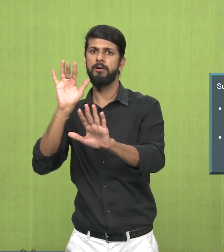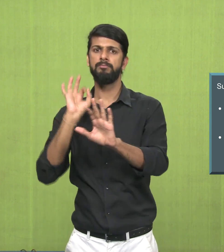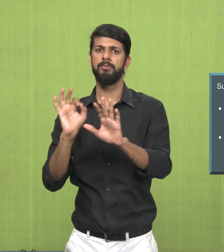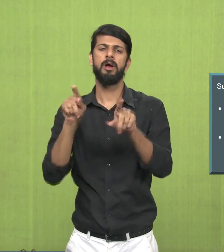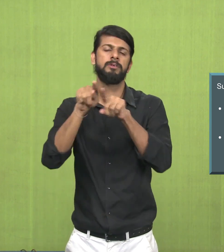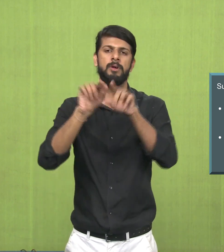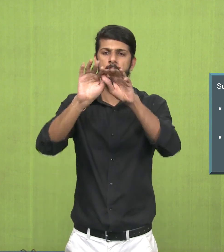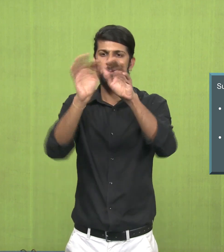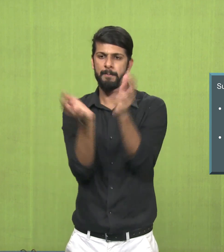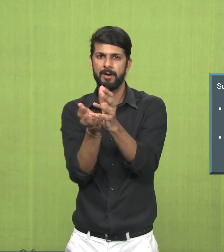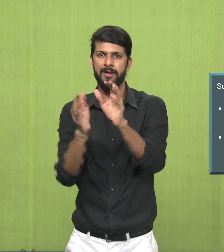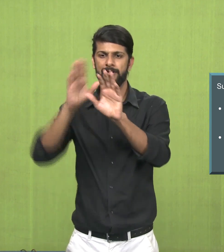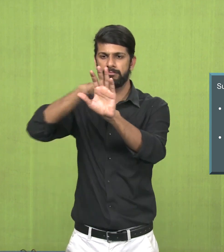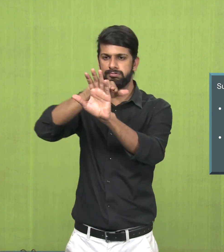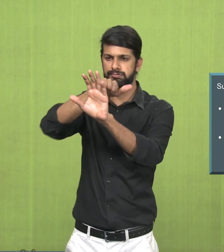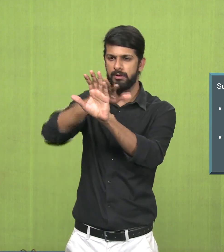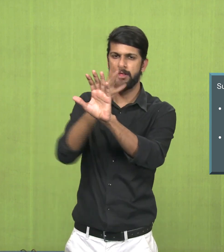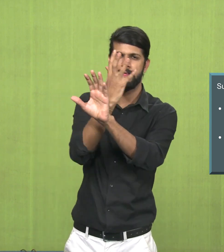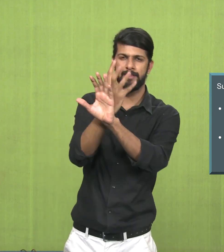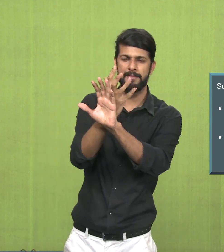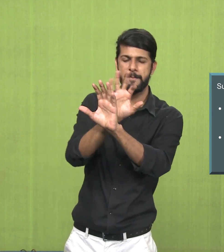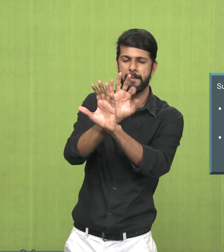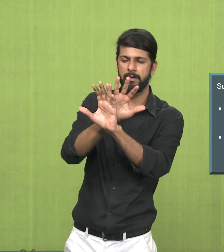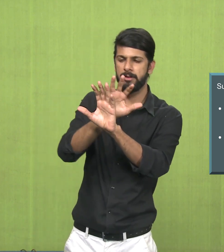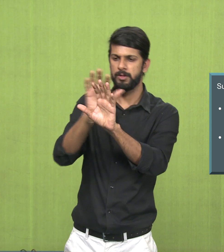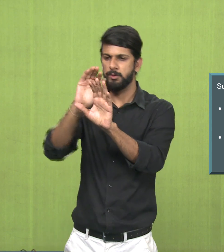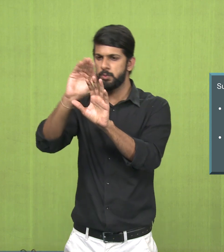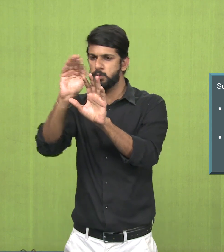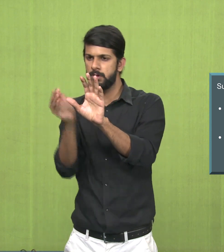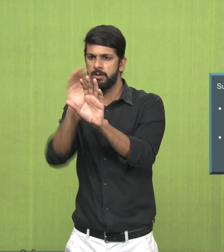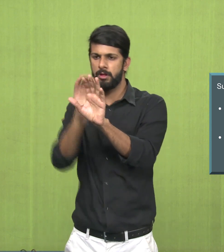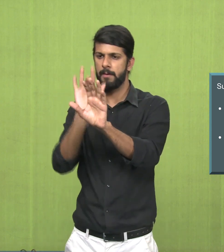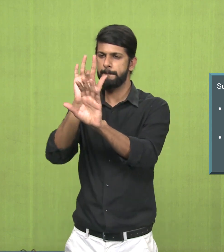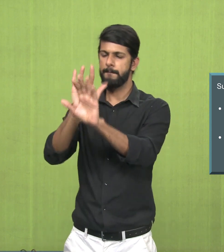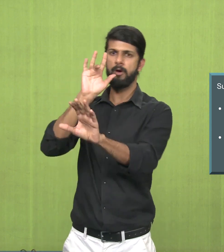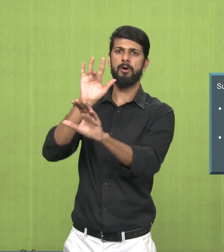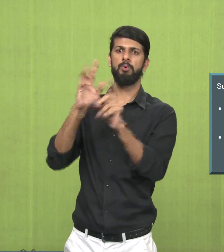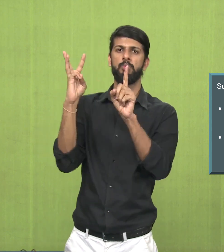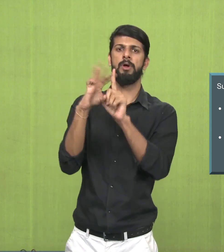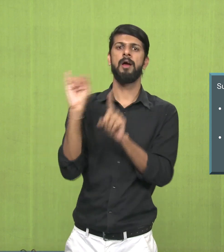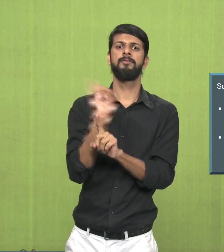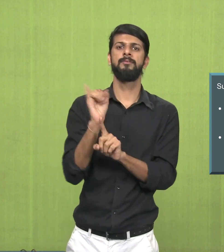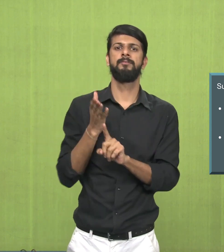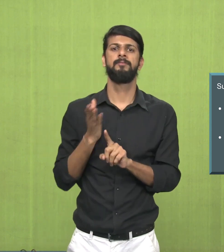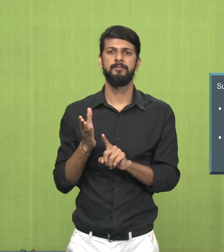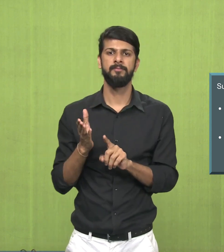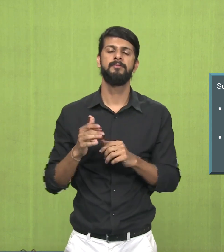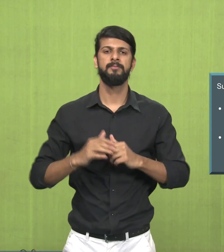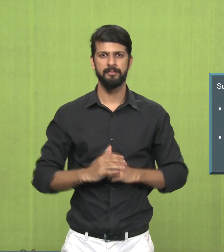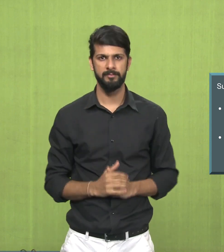a previous layer of paint which gives a texture and a shine, kind